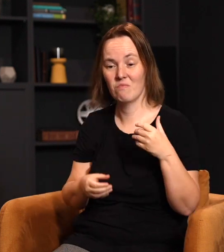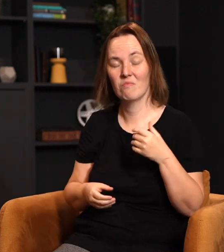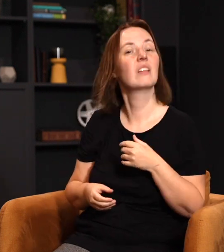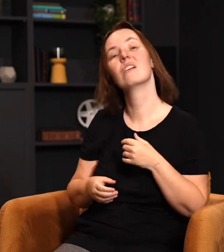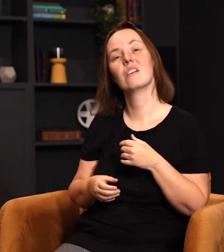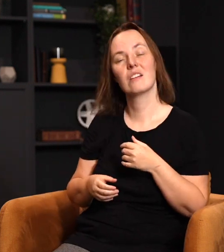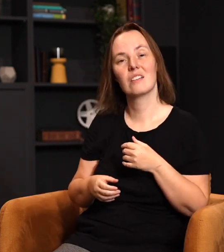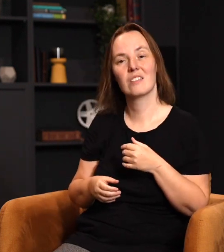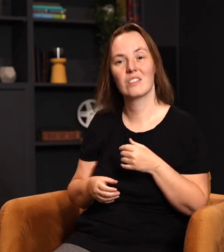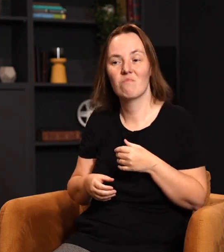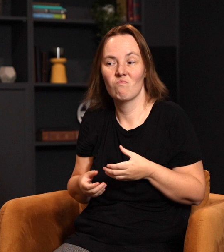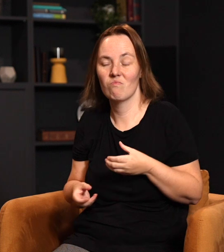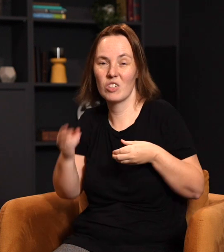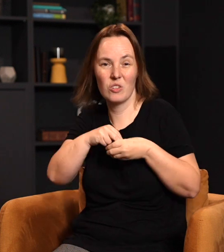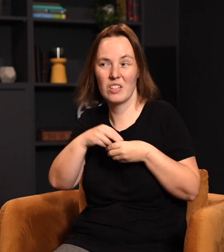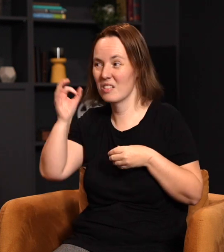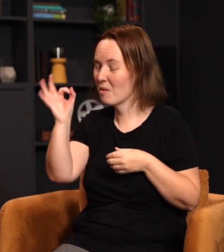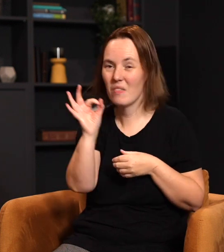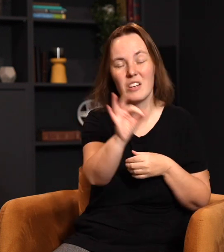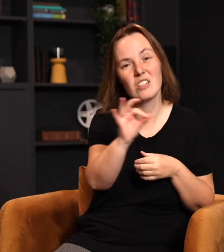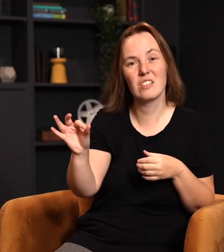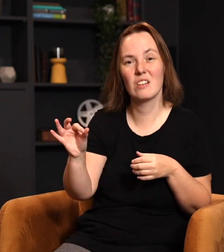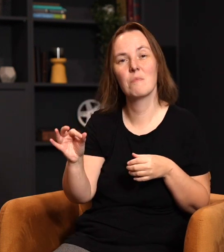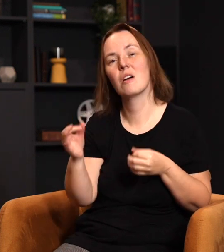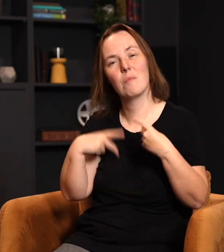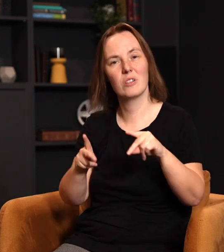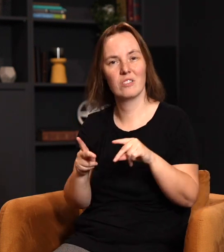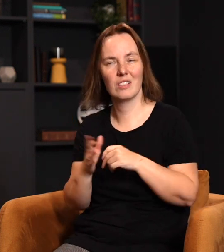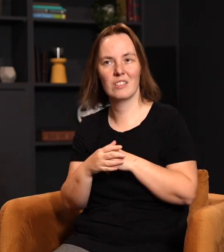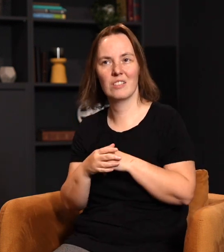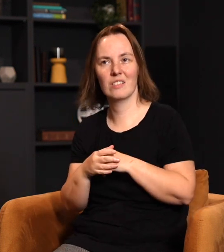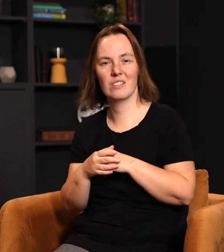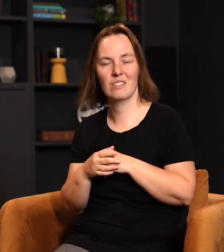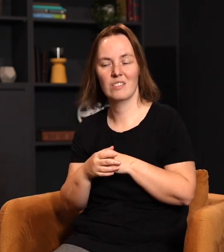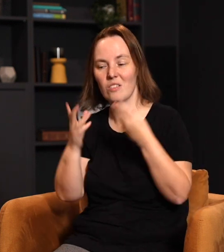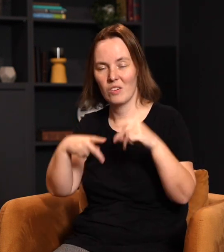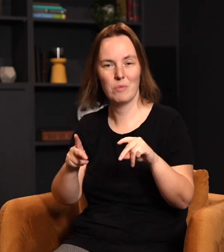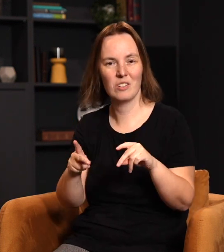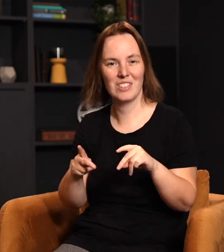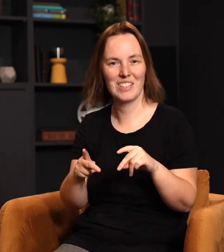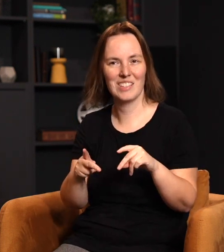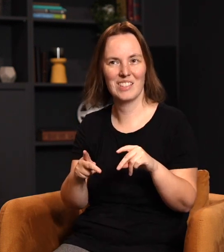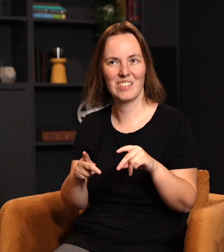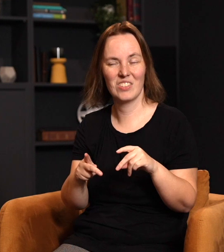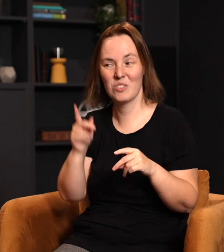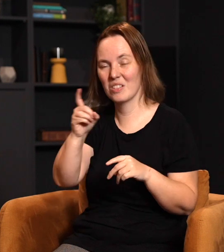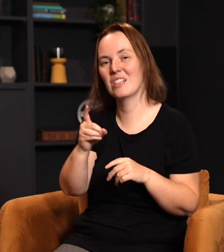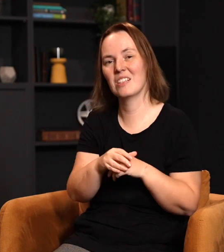or initiative. We talked about Love on Moncton. There's Gather to Go. There's Alpha. There's other ministries where you just have an opportunity if you just kind of need to shake things